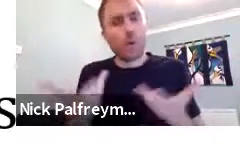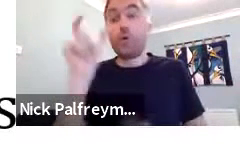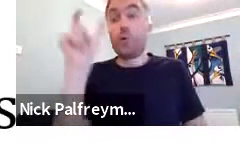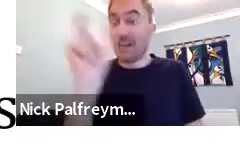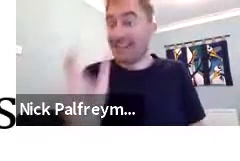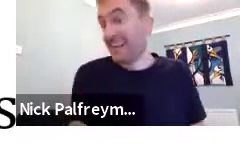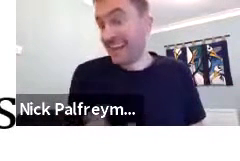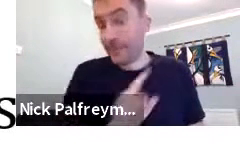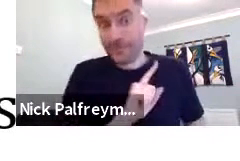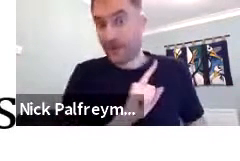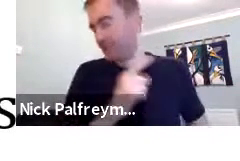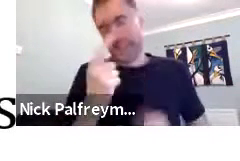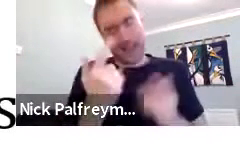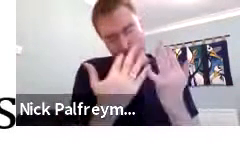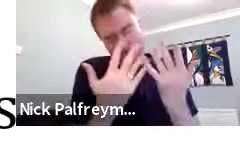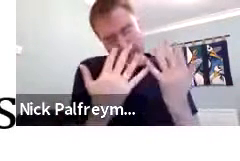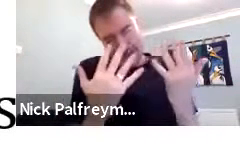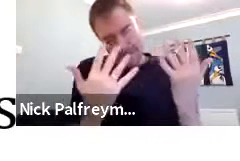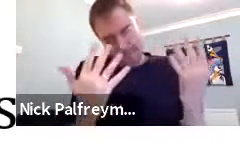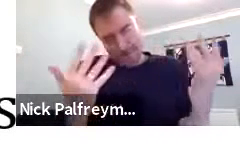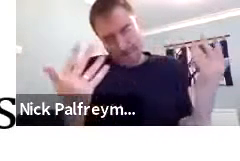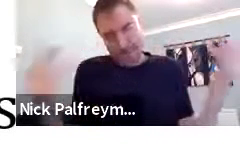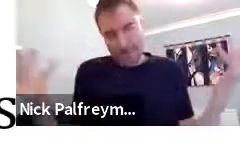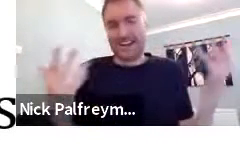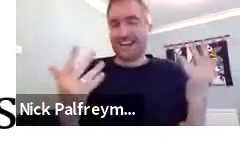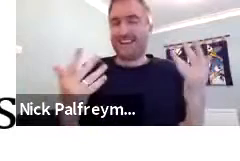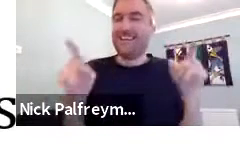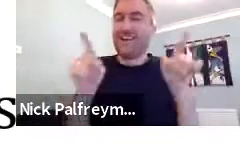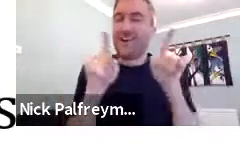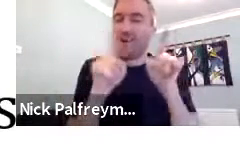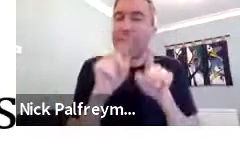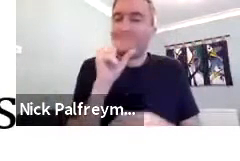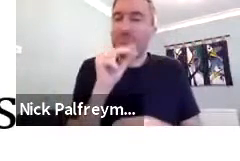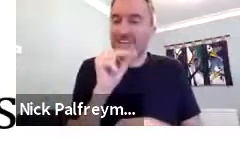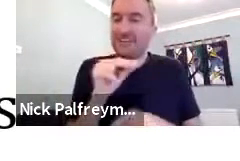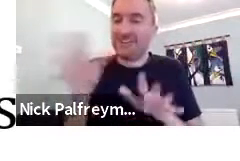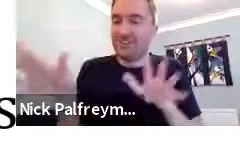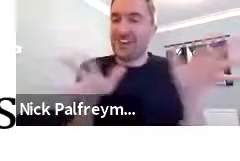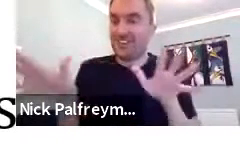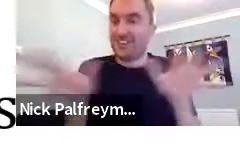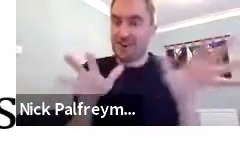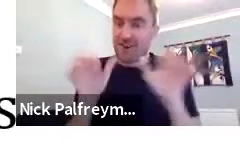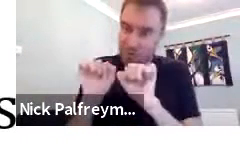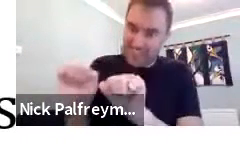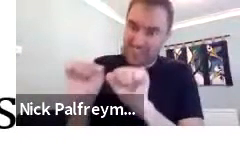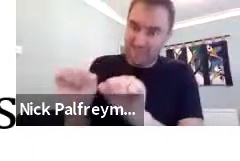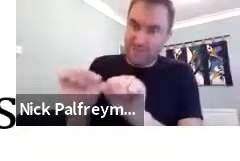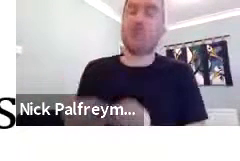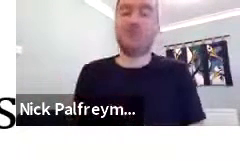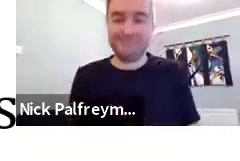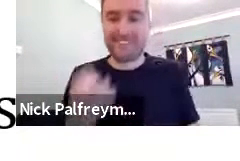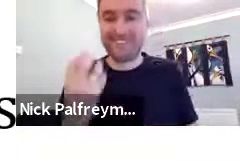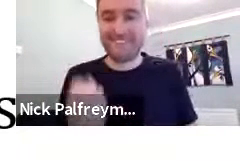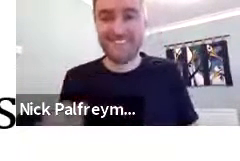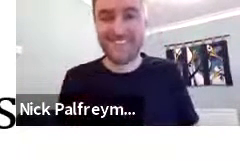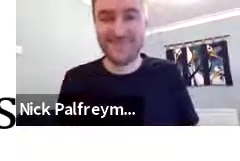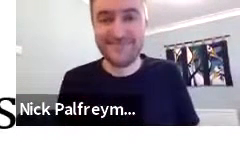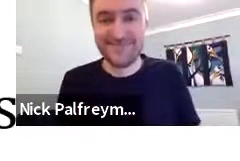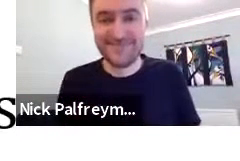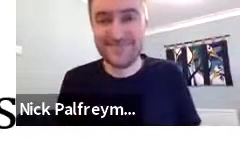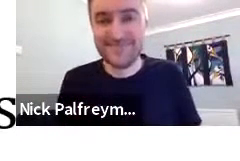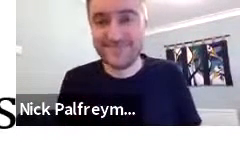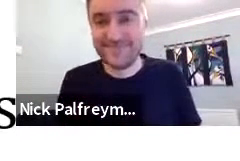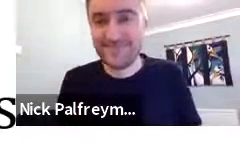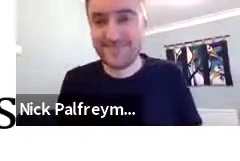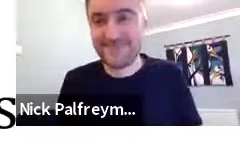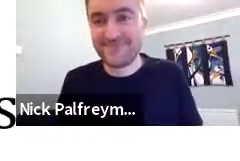And if you don't believe me, go to Italy, because there are many, many co-speech gestures that are evident